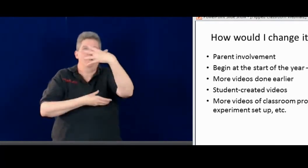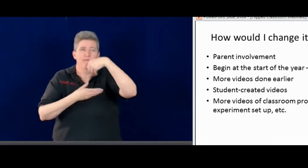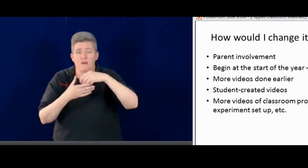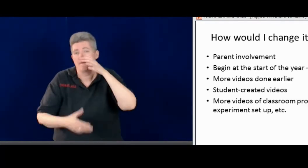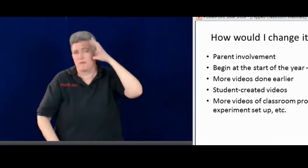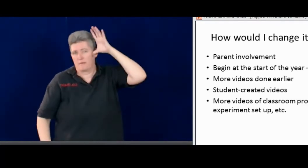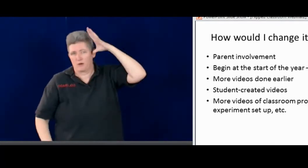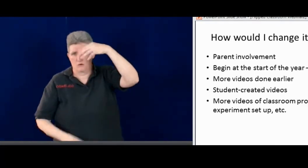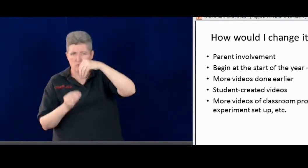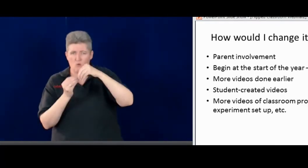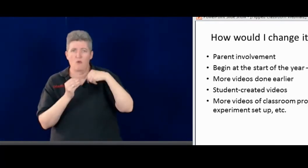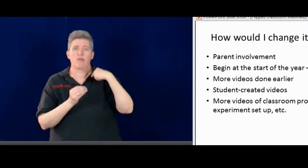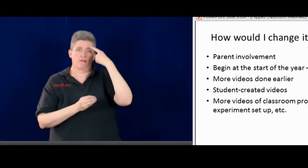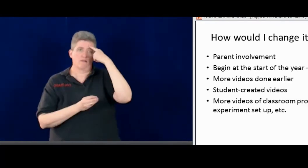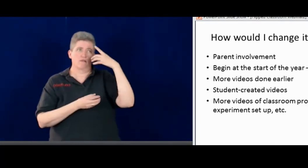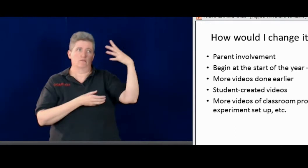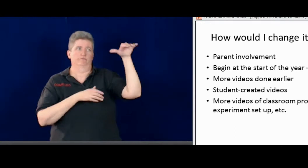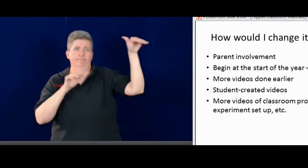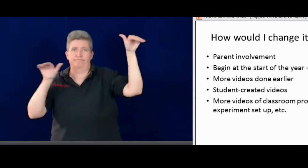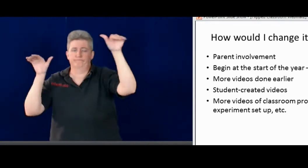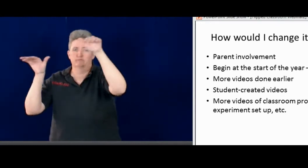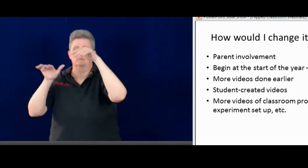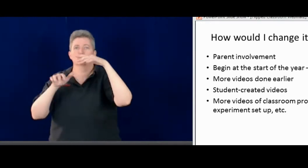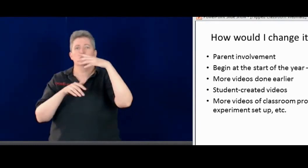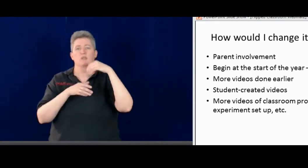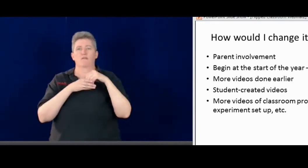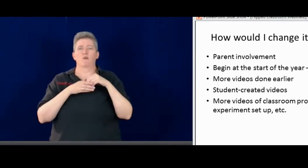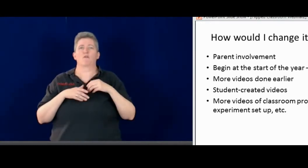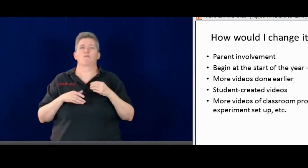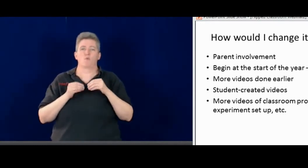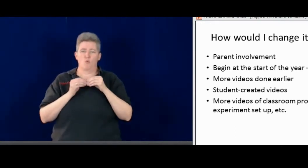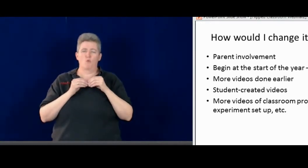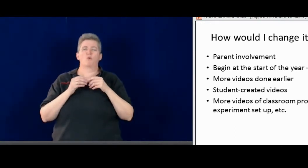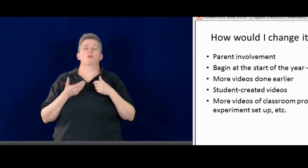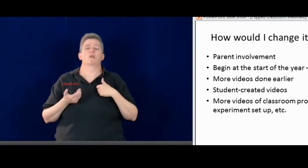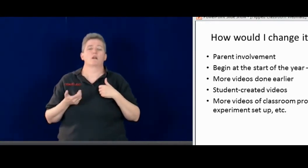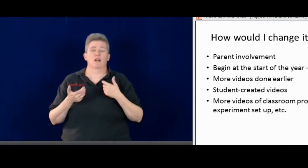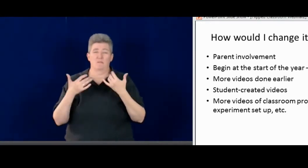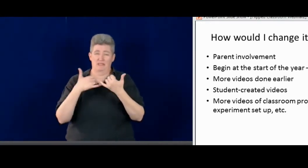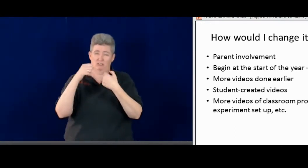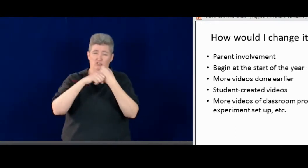And what would I change next time? I would definitely have more parent involvement.